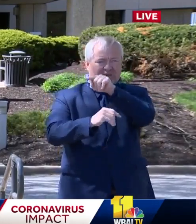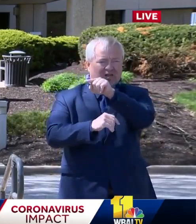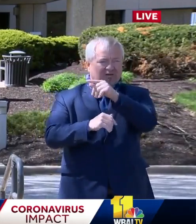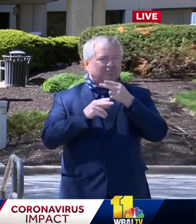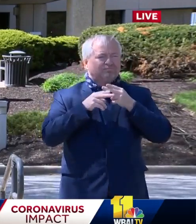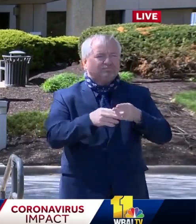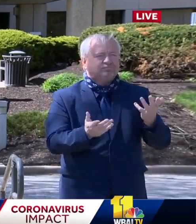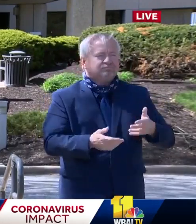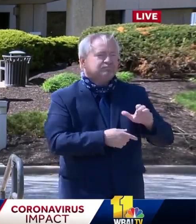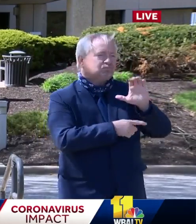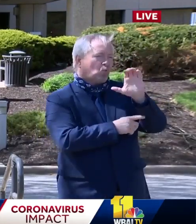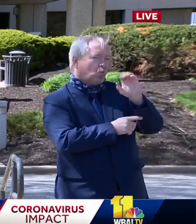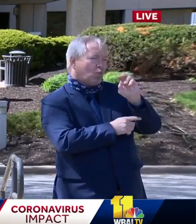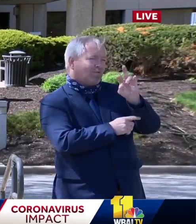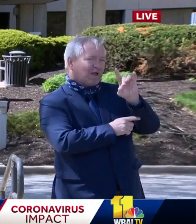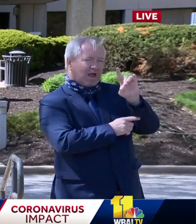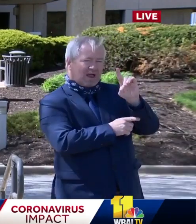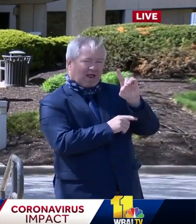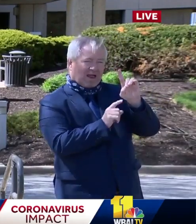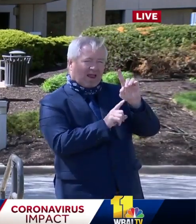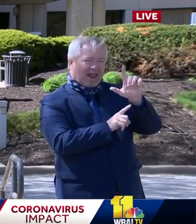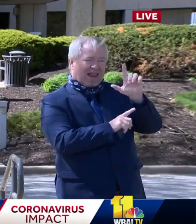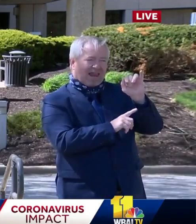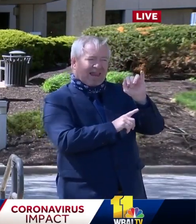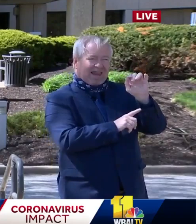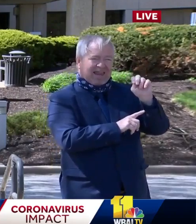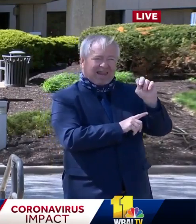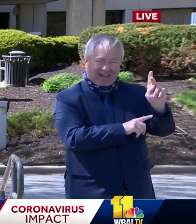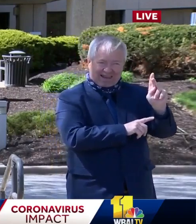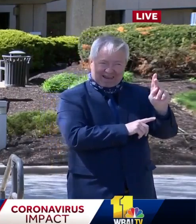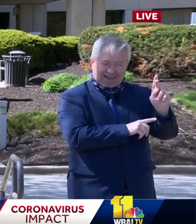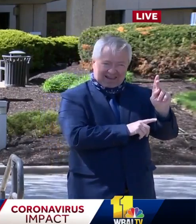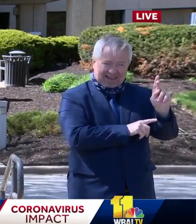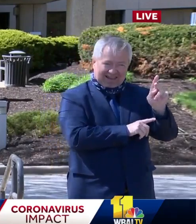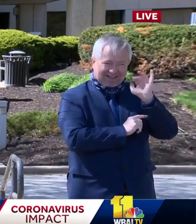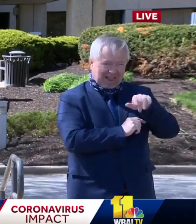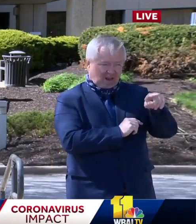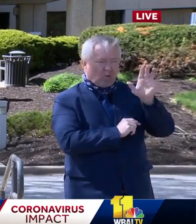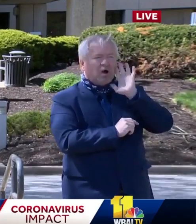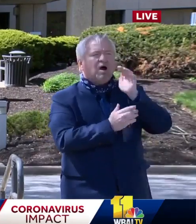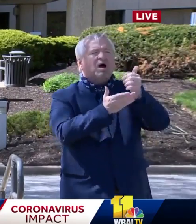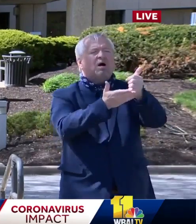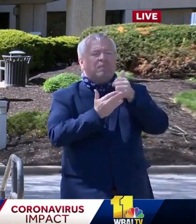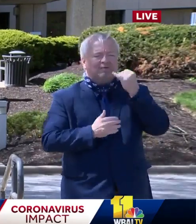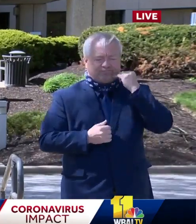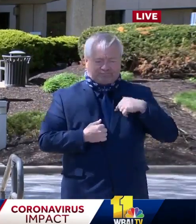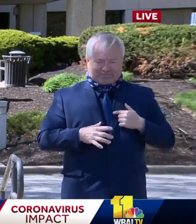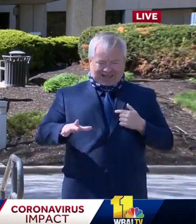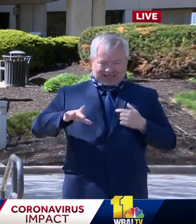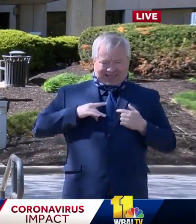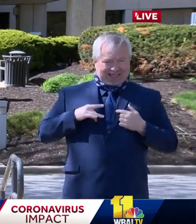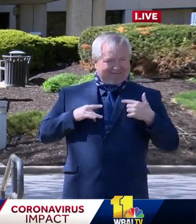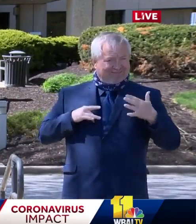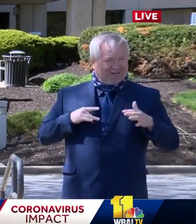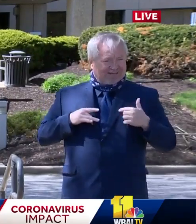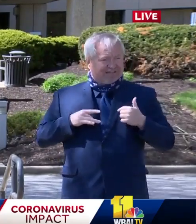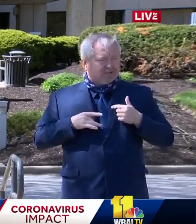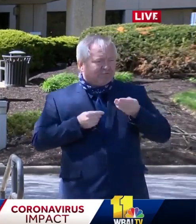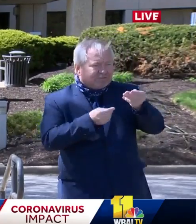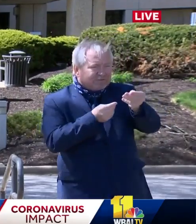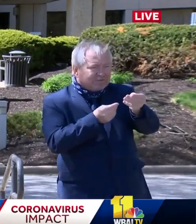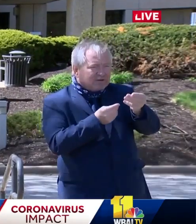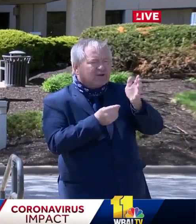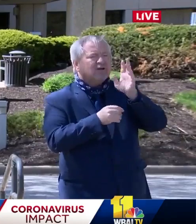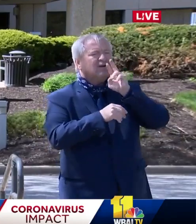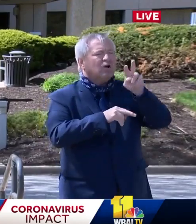information about people who test positive for COVID-19 and individuals who they have come in close contact with to determine